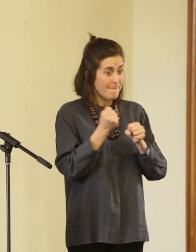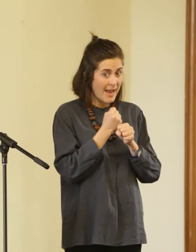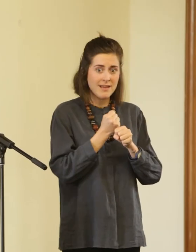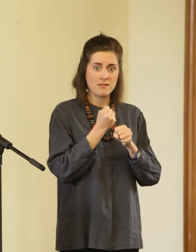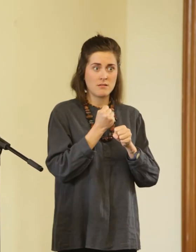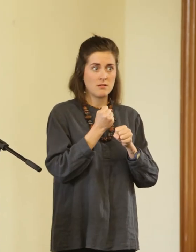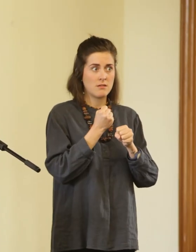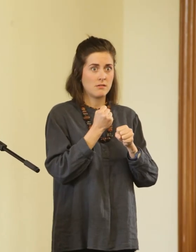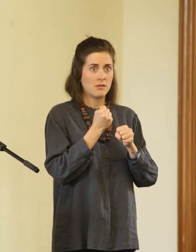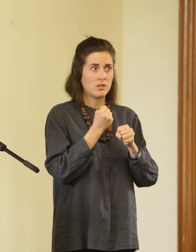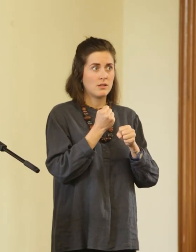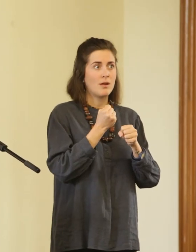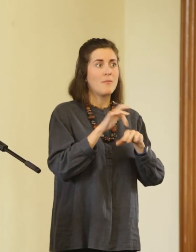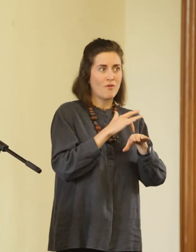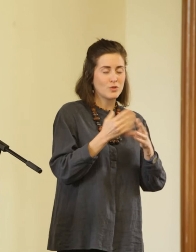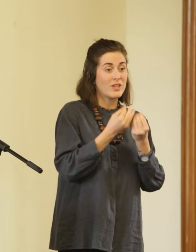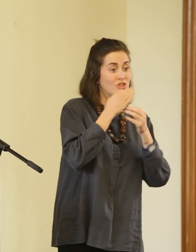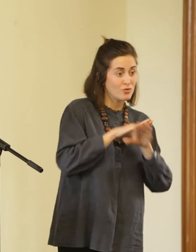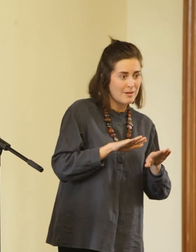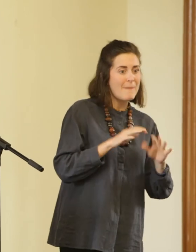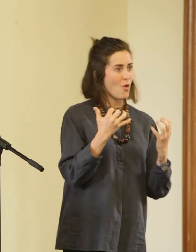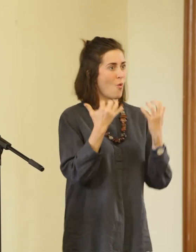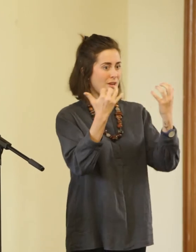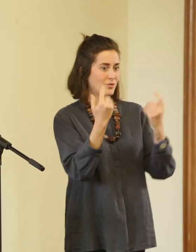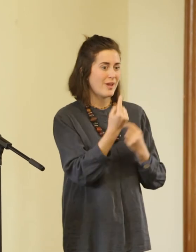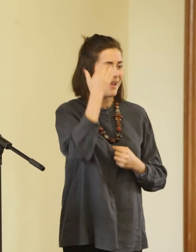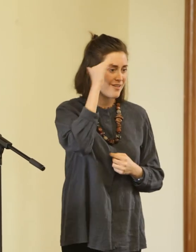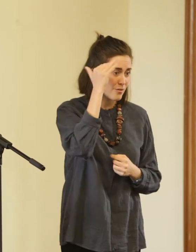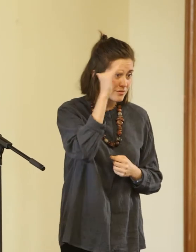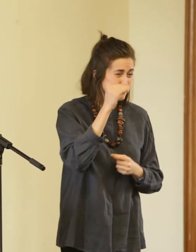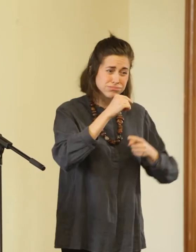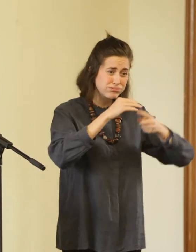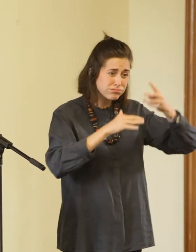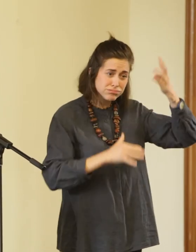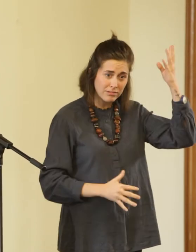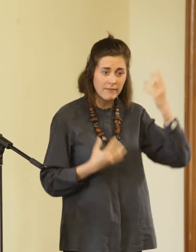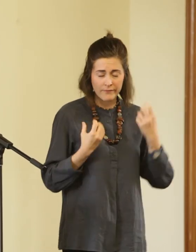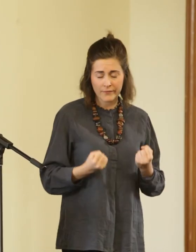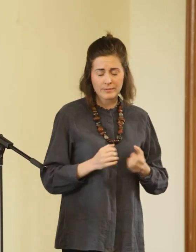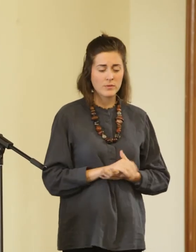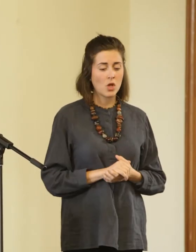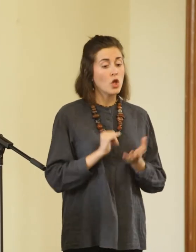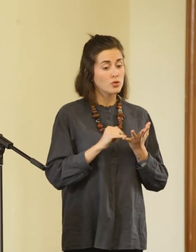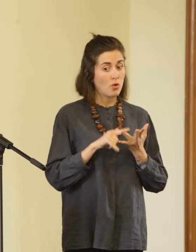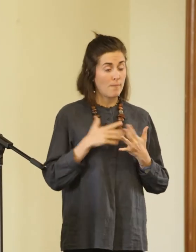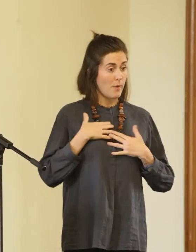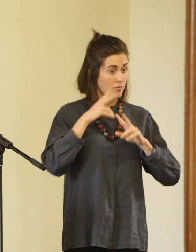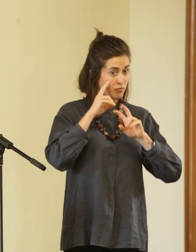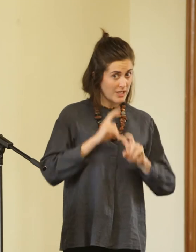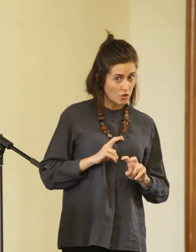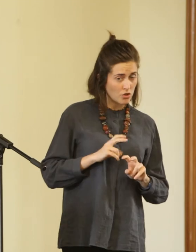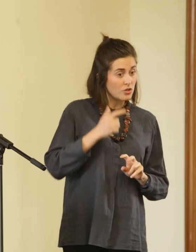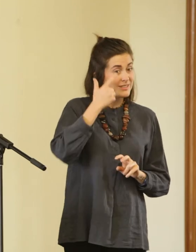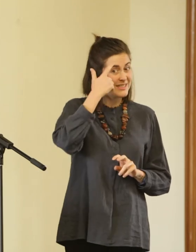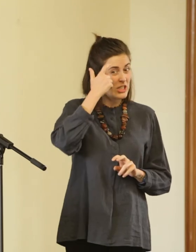performers that are created for adult audiences. And this is by no means an exhaustive list. What my research suggests is that